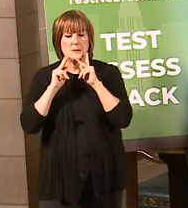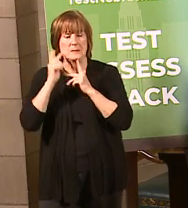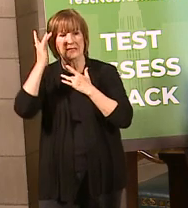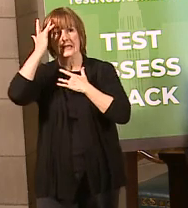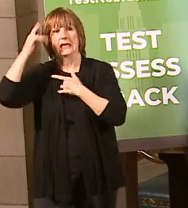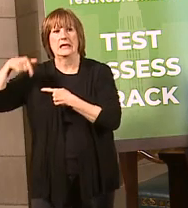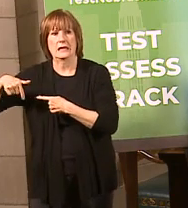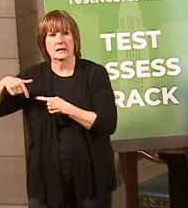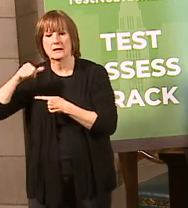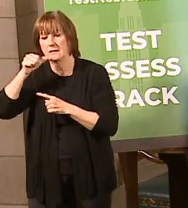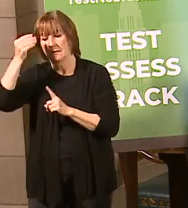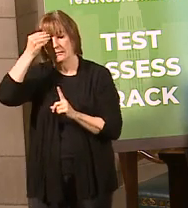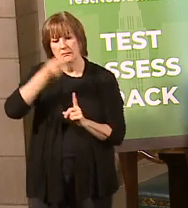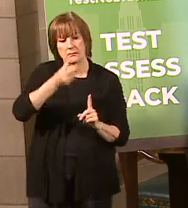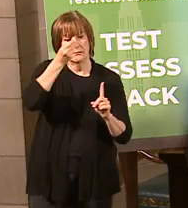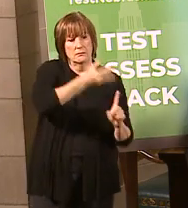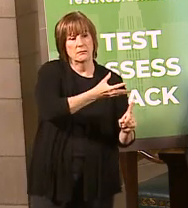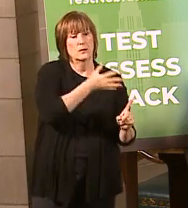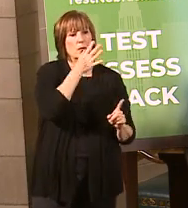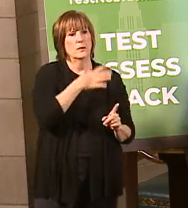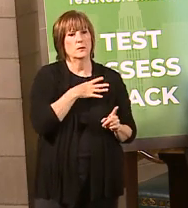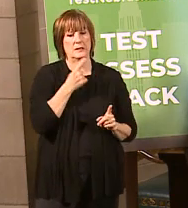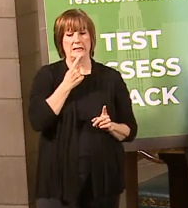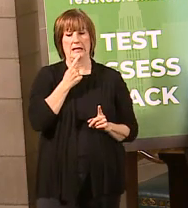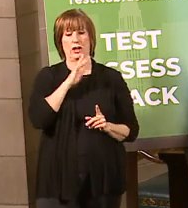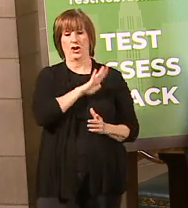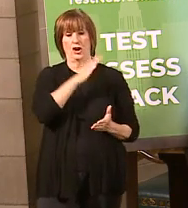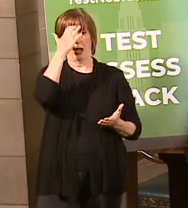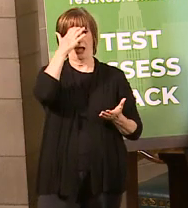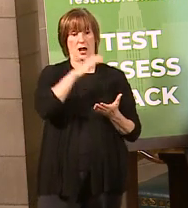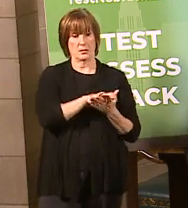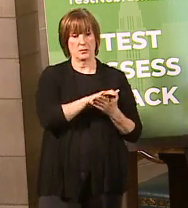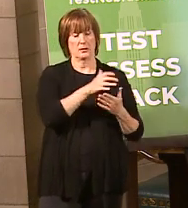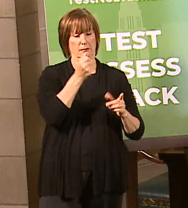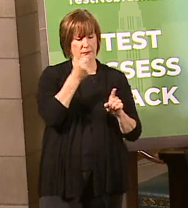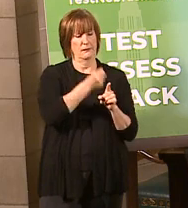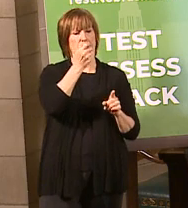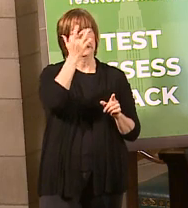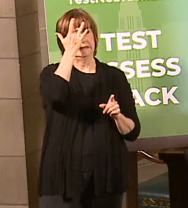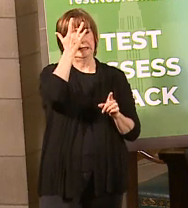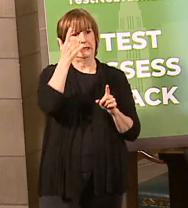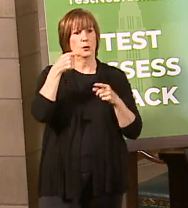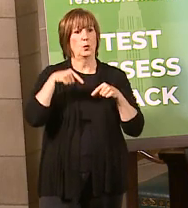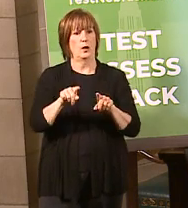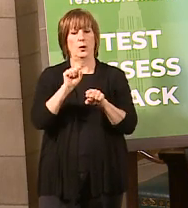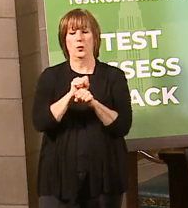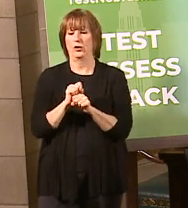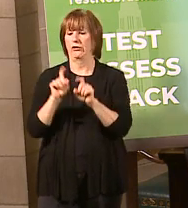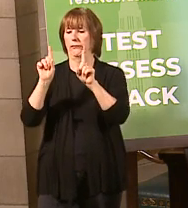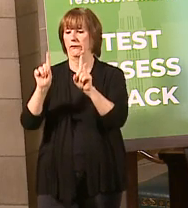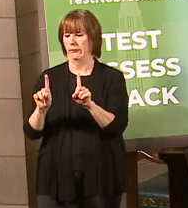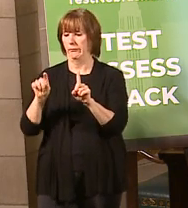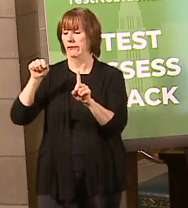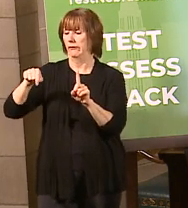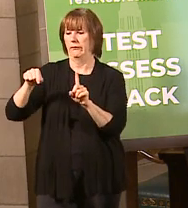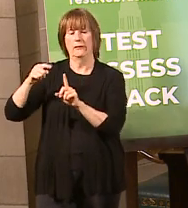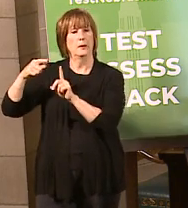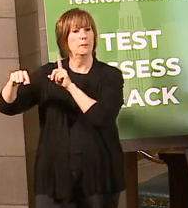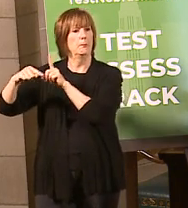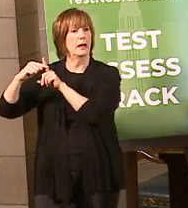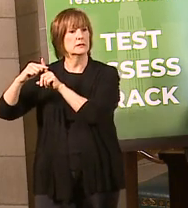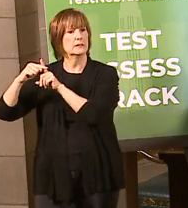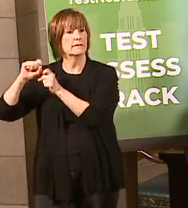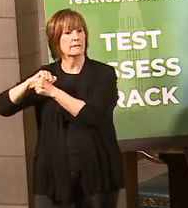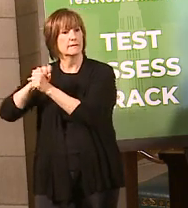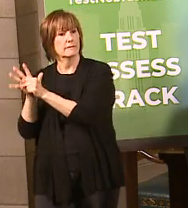sick, a report of a woman who claims that her husband got sick after working next to somebody who was also tested positive and sick.